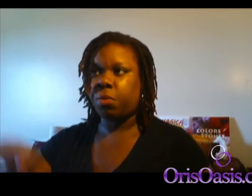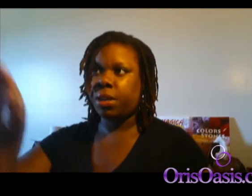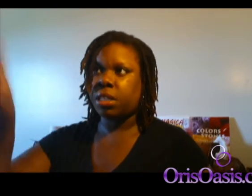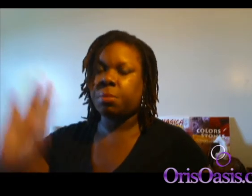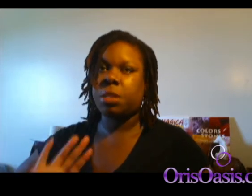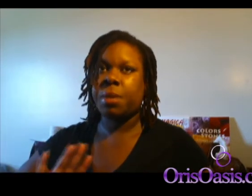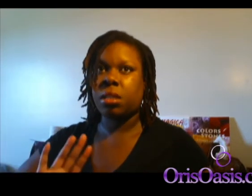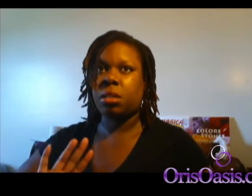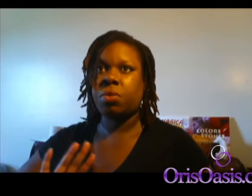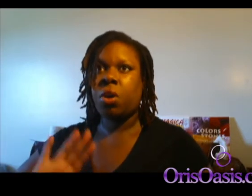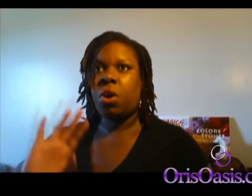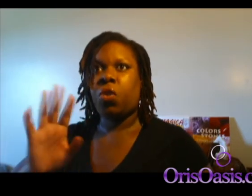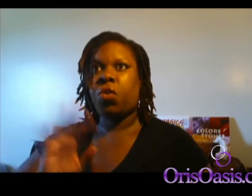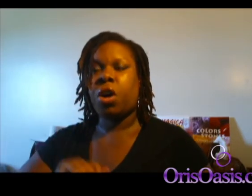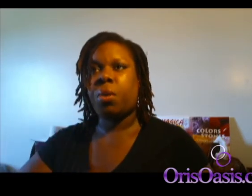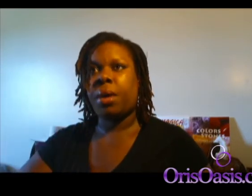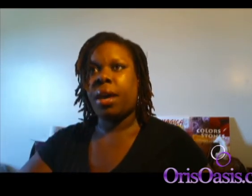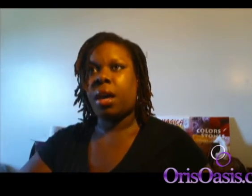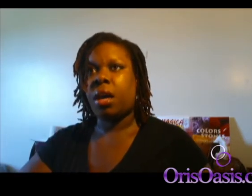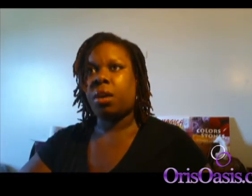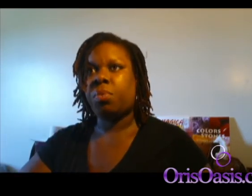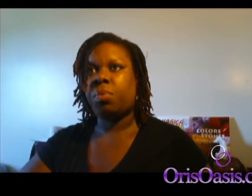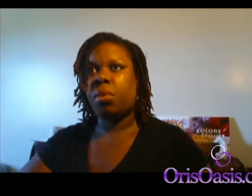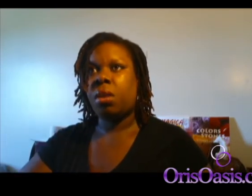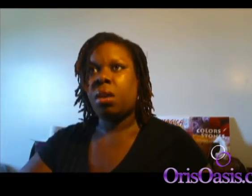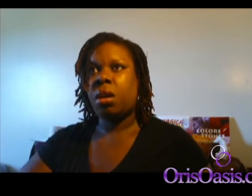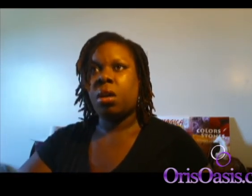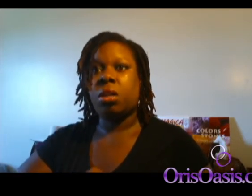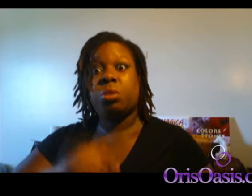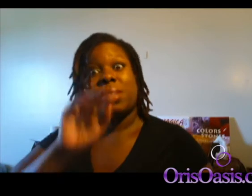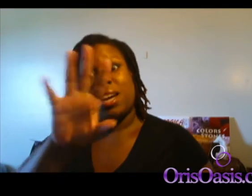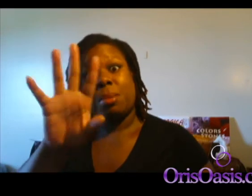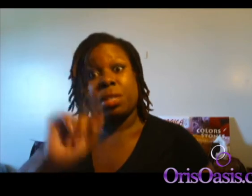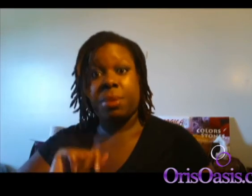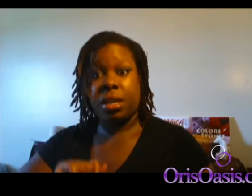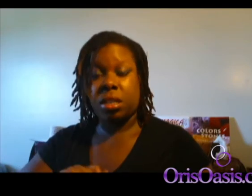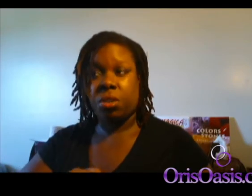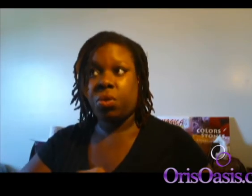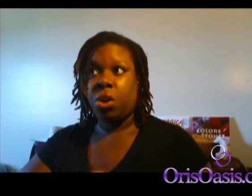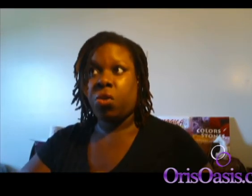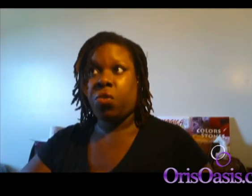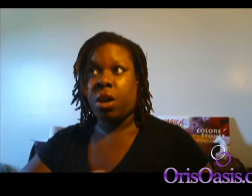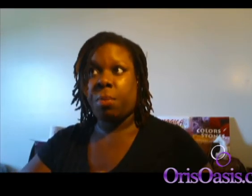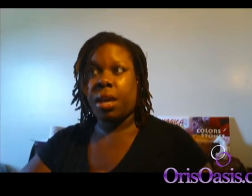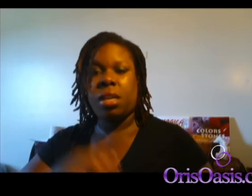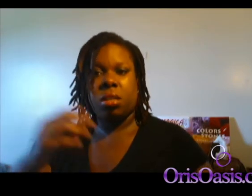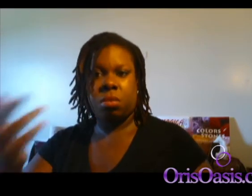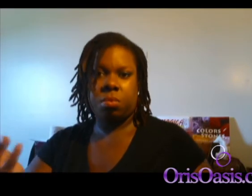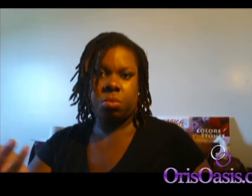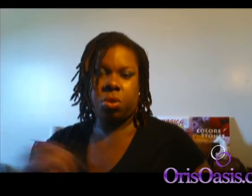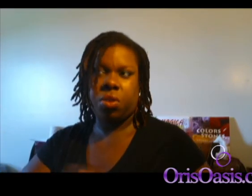racist perspective, from a Illuminati perspective, from, and these are more of the,